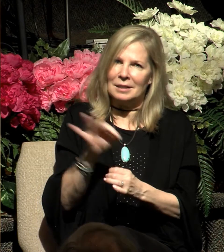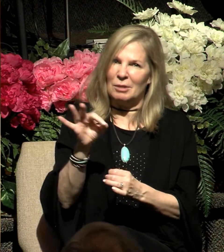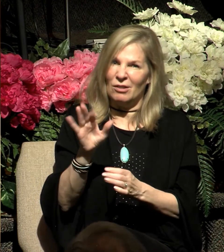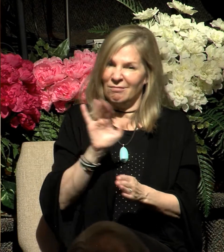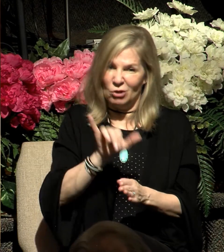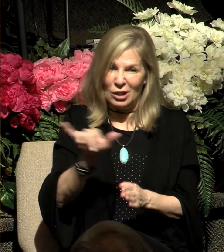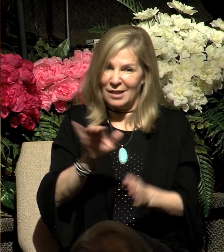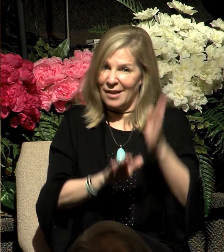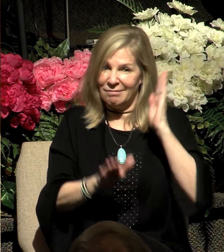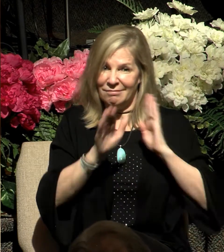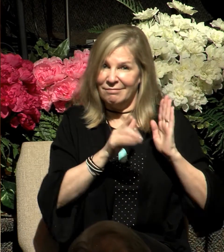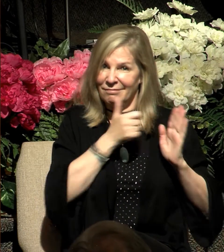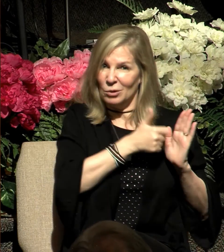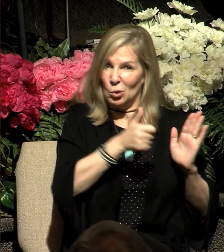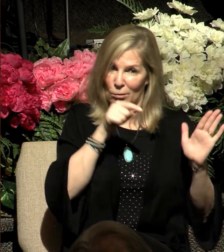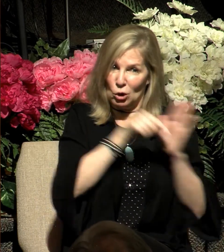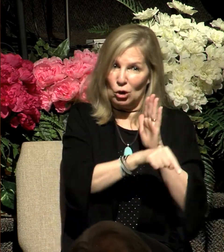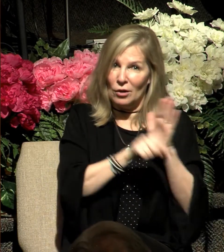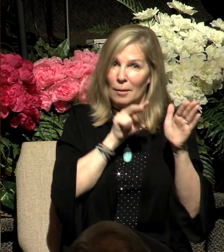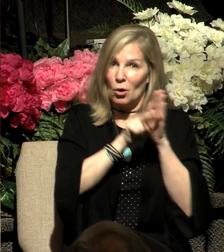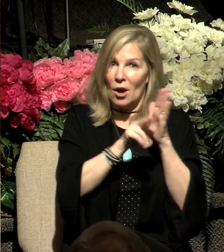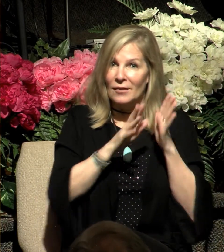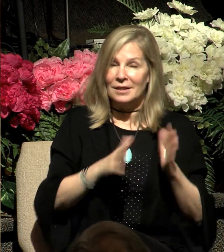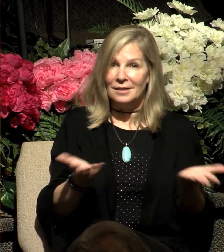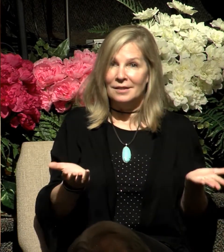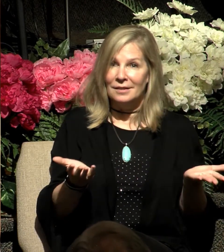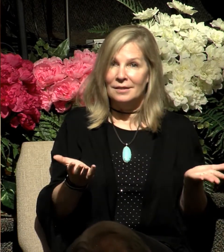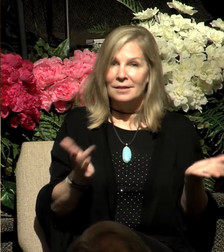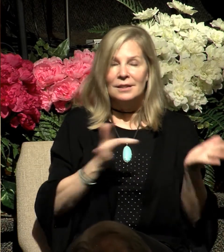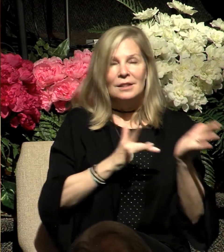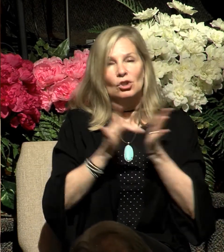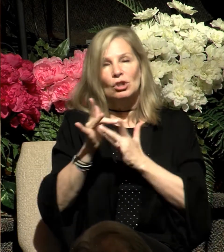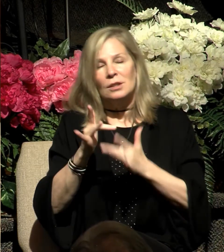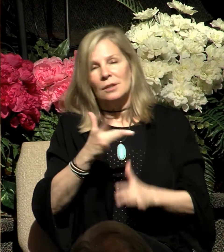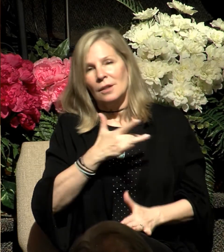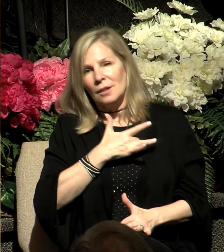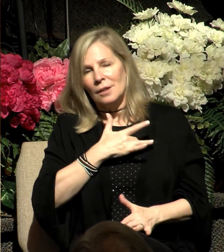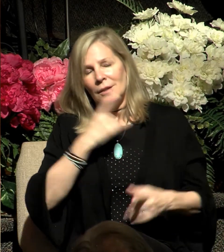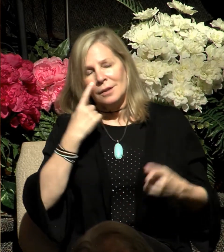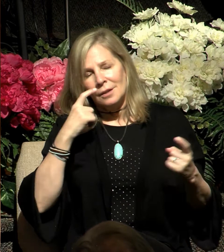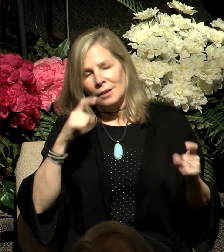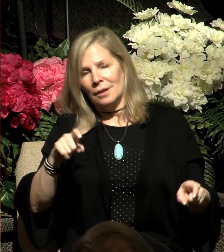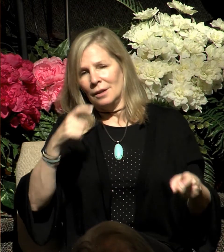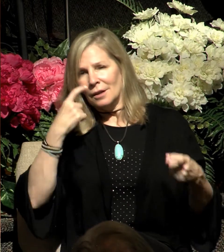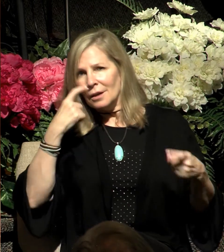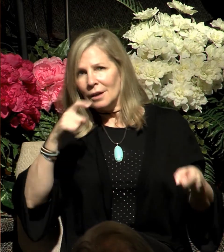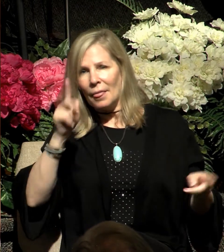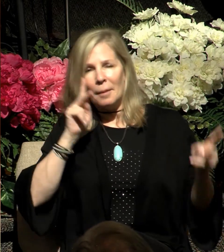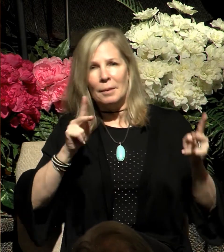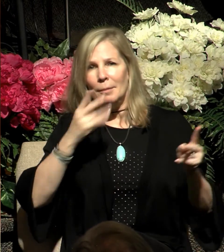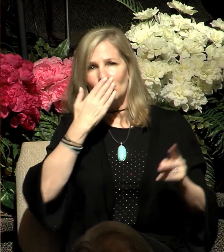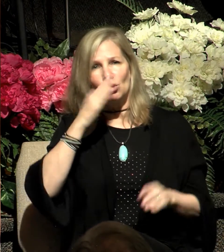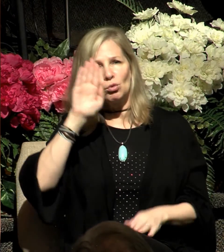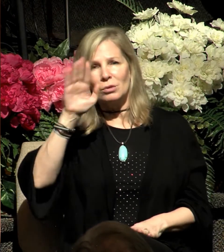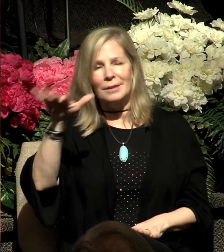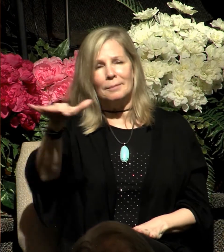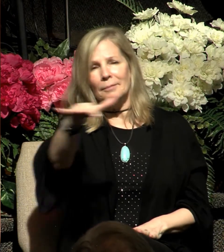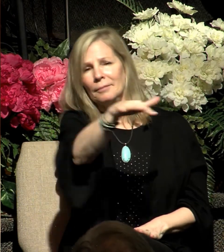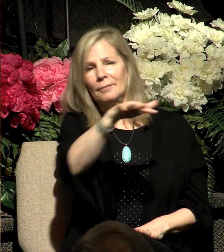murdered the prophets. And Jesus said, as he lamented over the people of Jerusalem, that their history, their